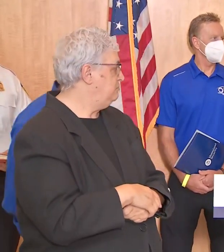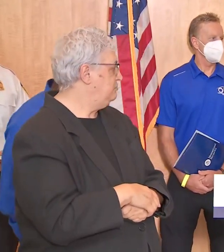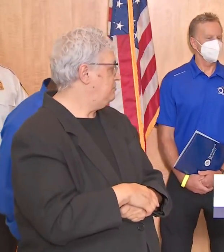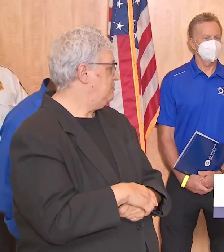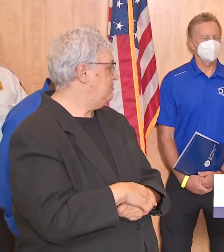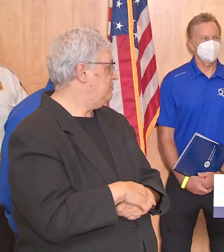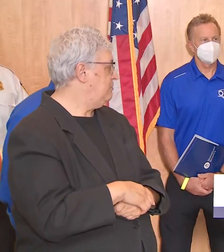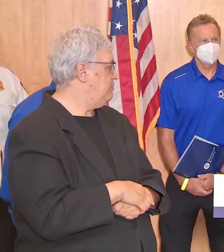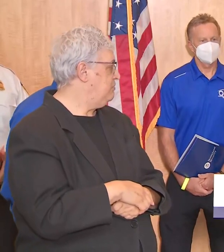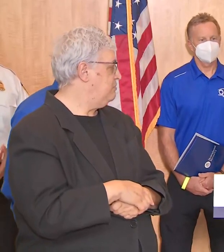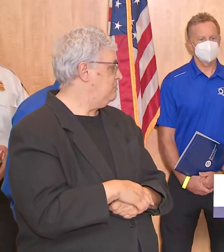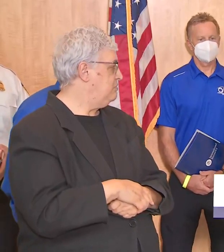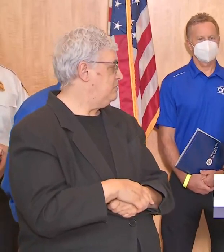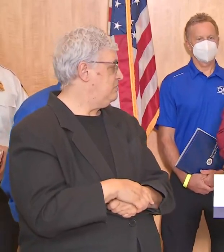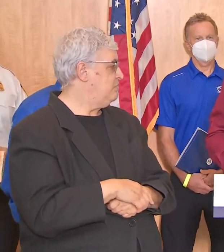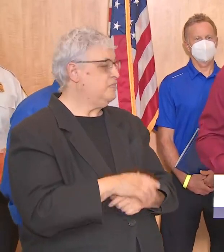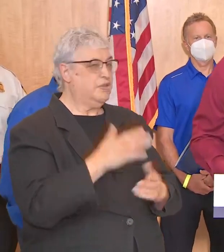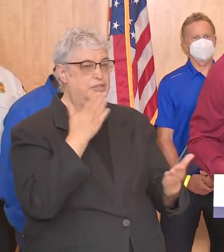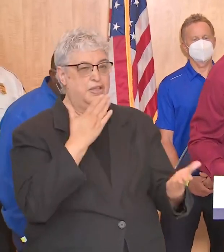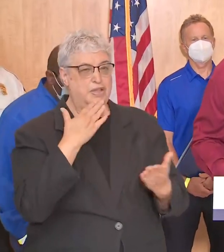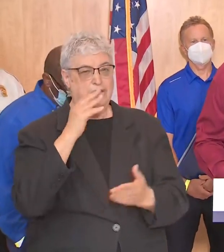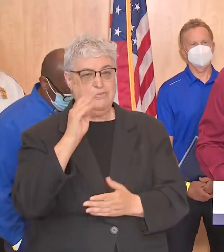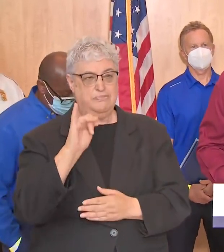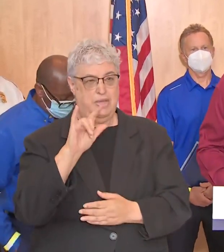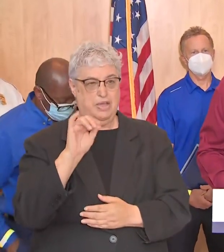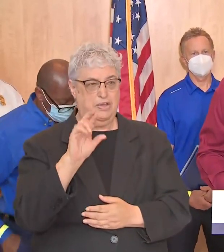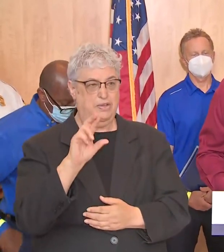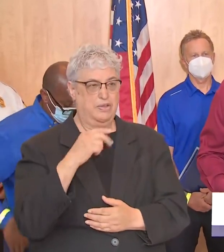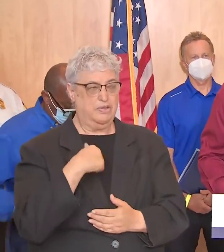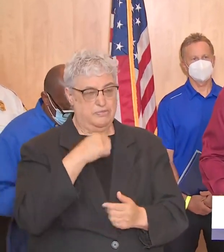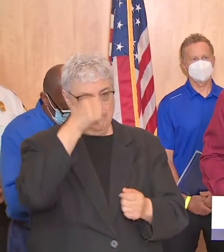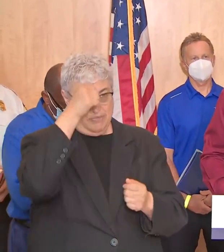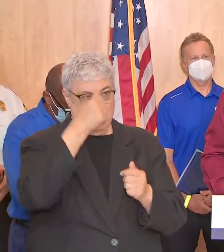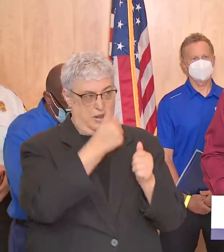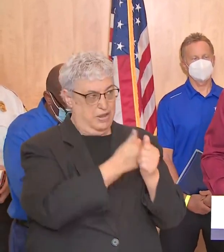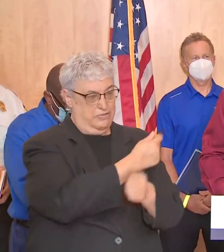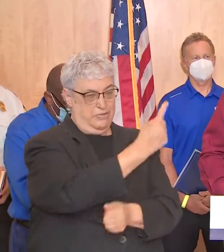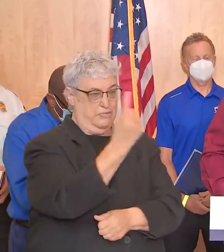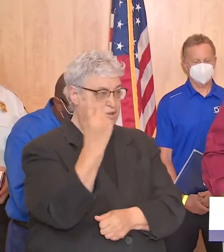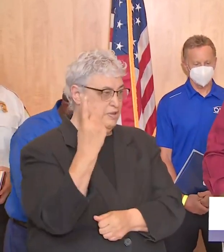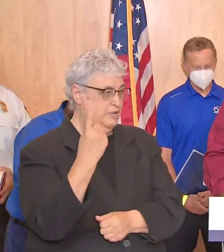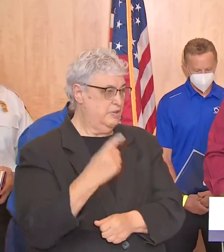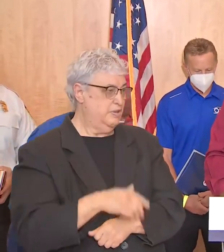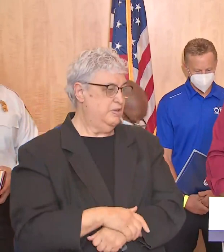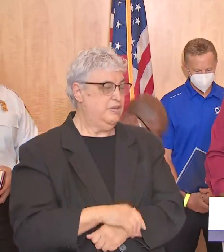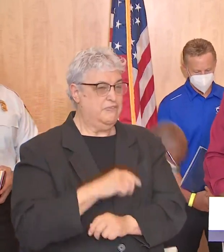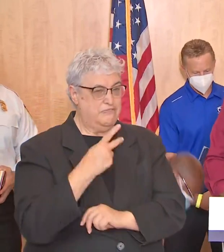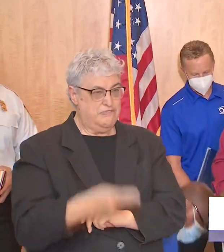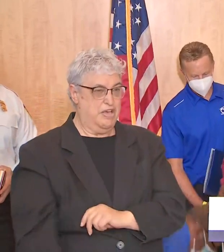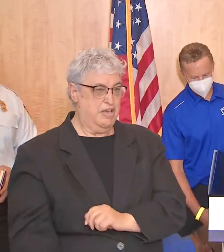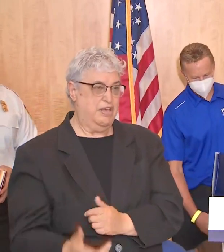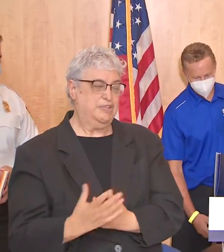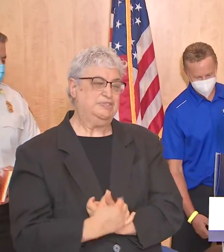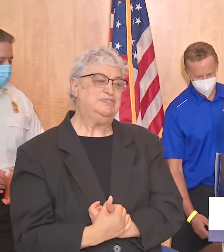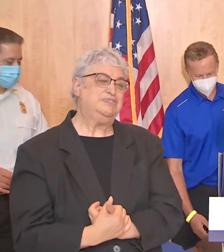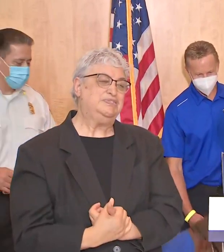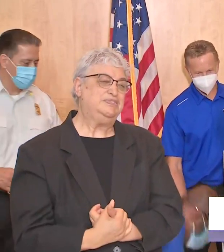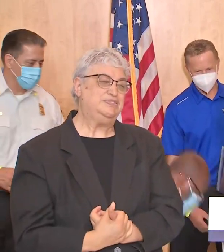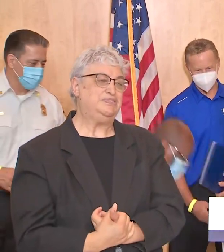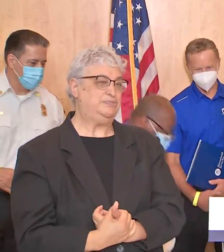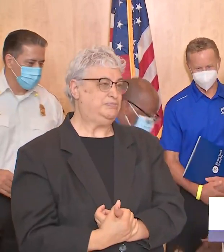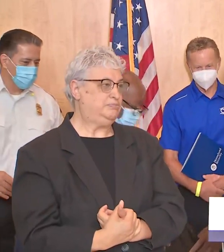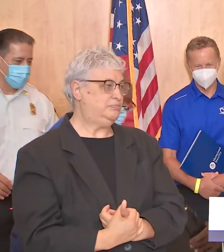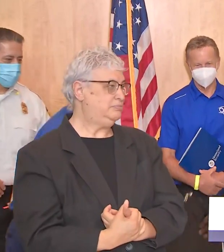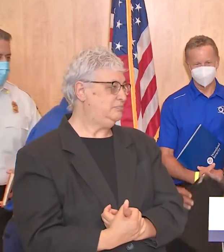thank you mayor i just want to remind everybody about yep that's a little excitement i got